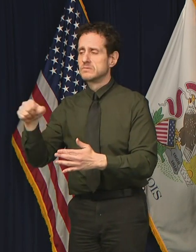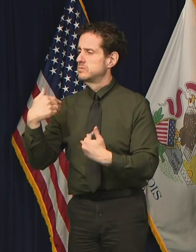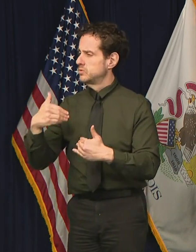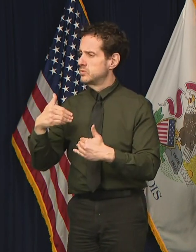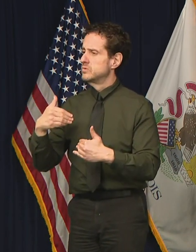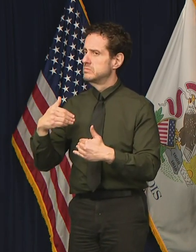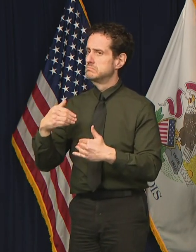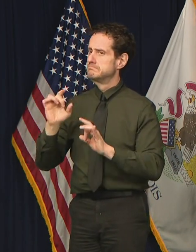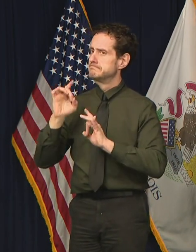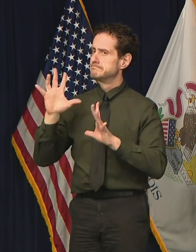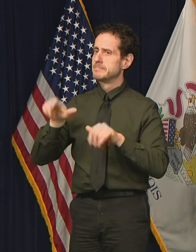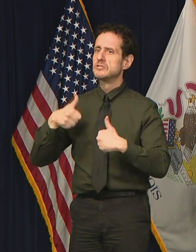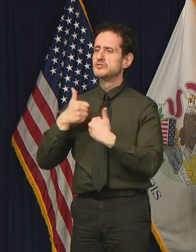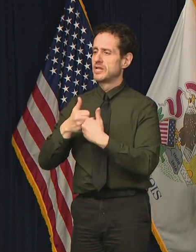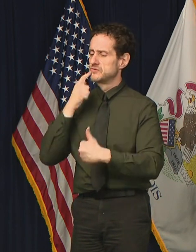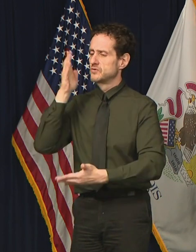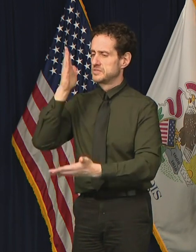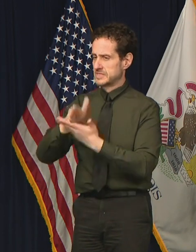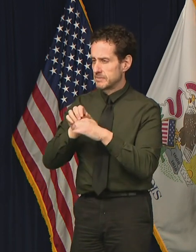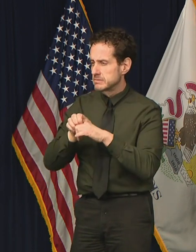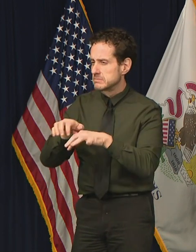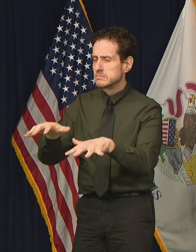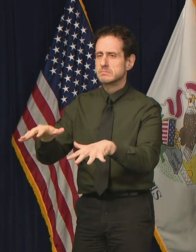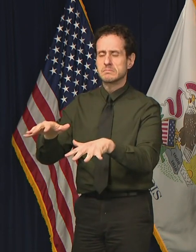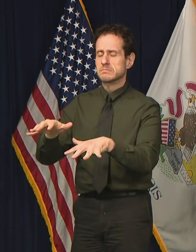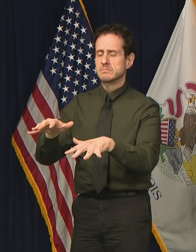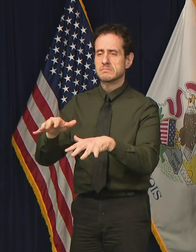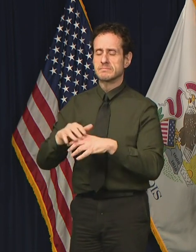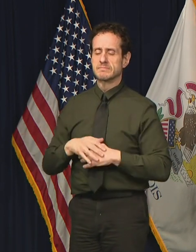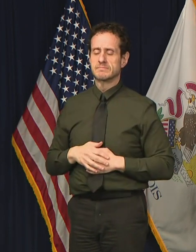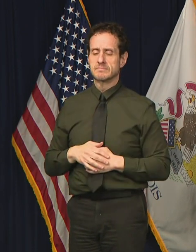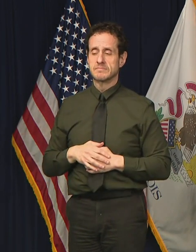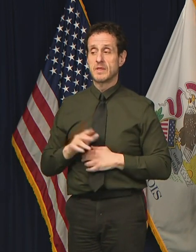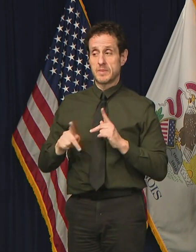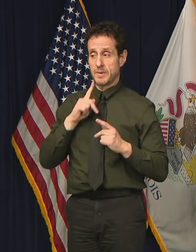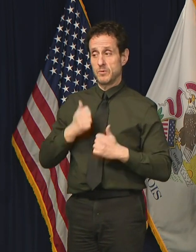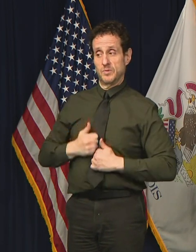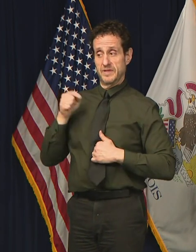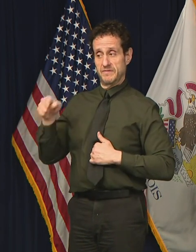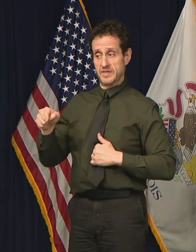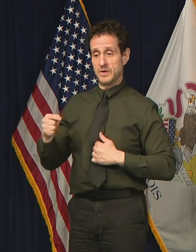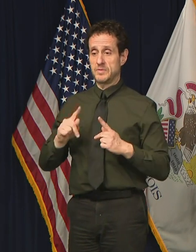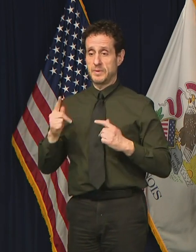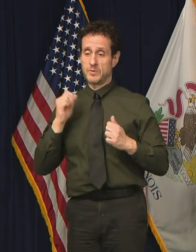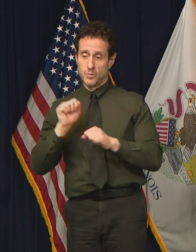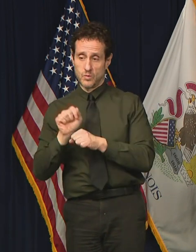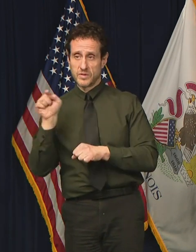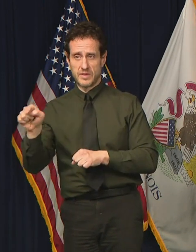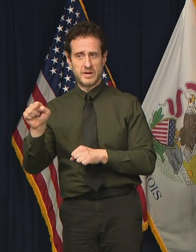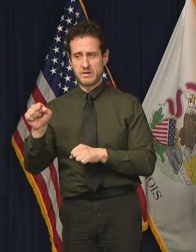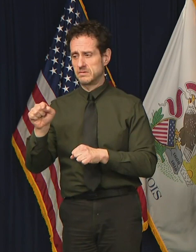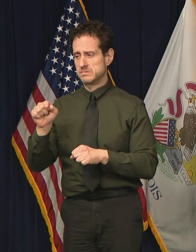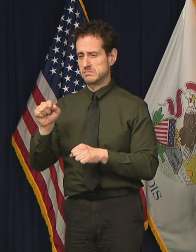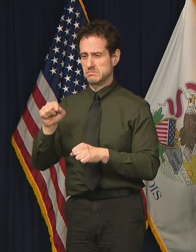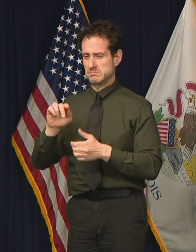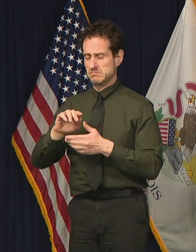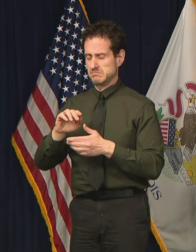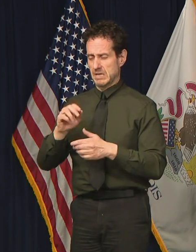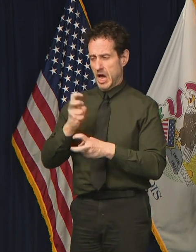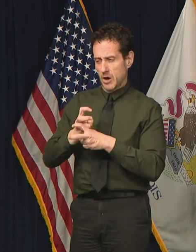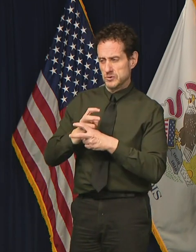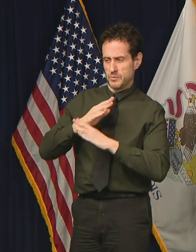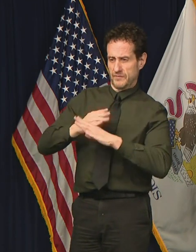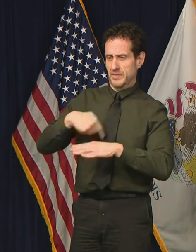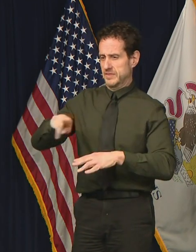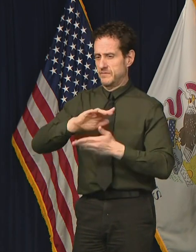the spread of disease and protecting the health of individuals who live and work there. Those who are incarcerated obviously